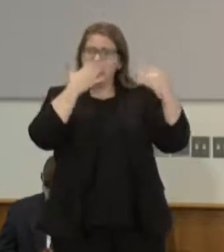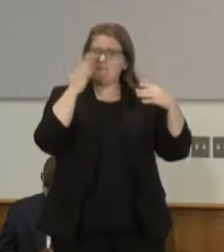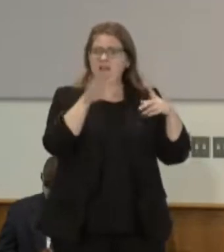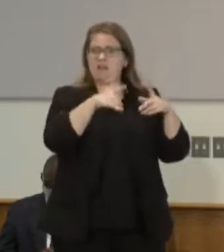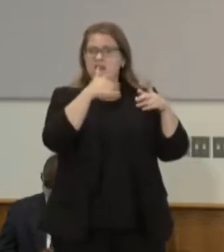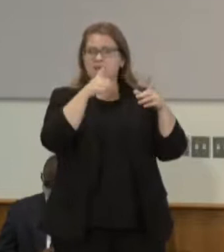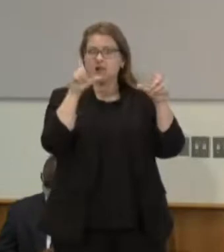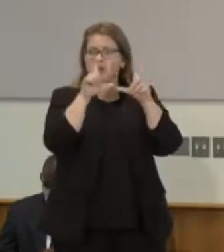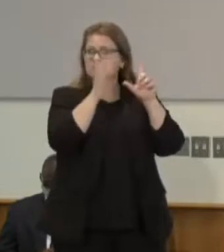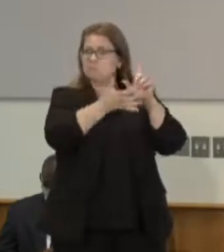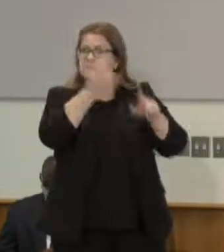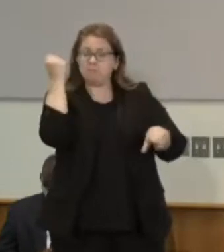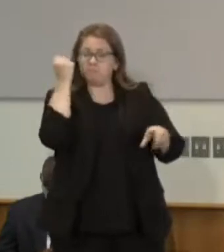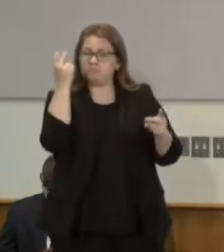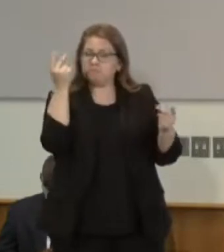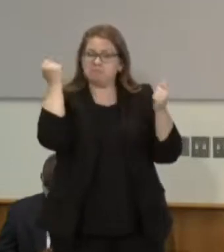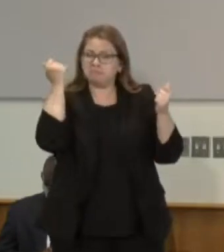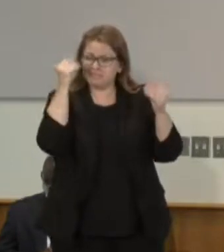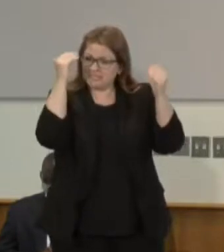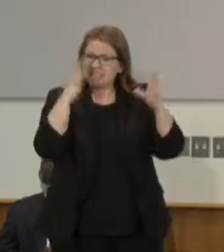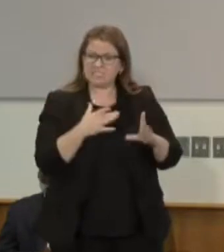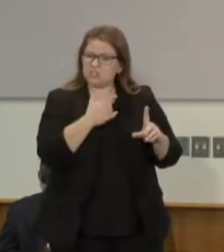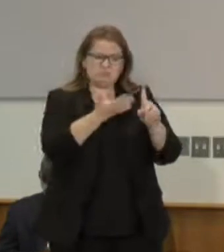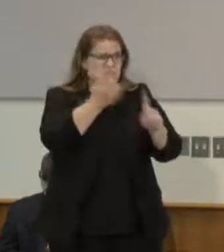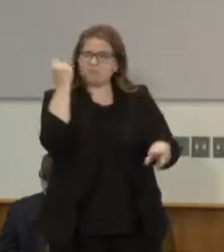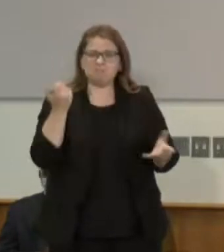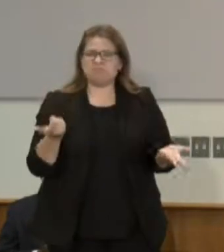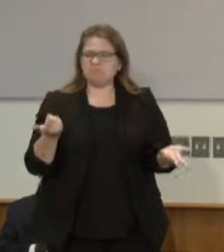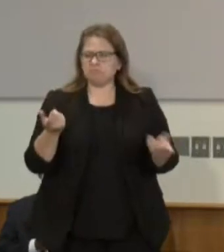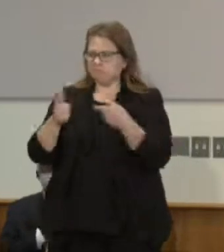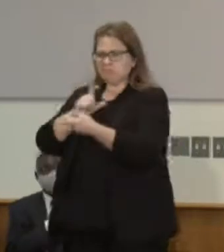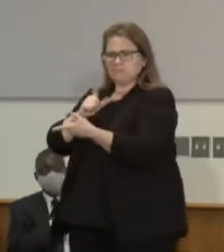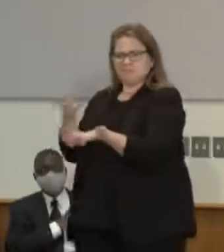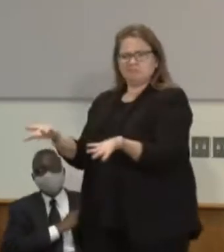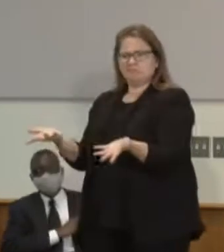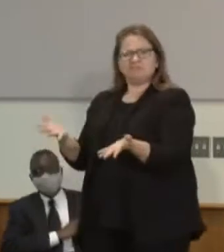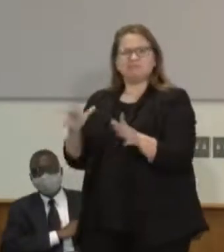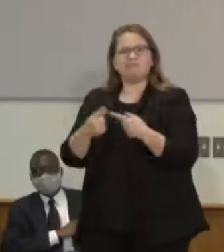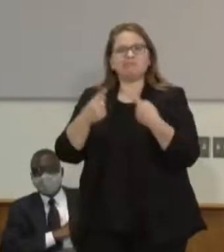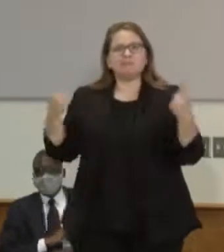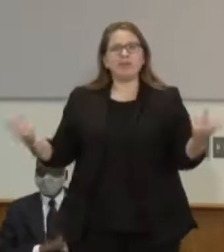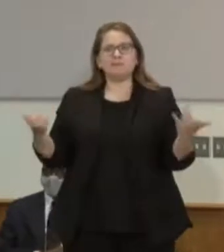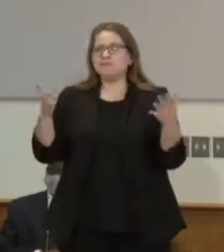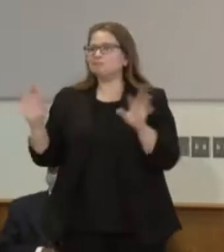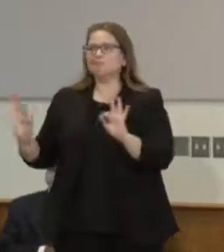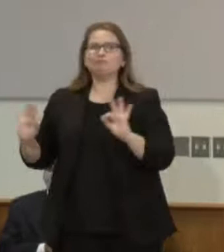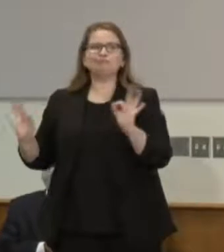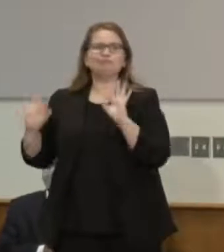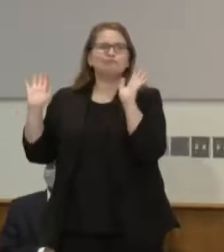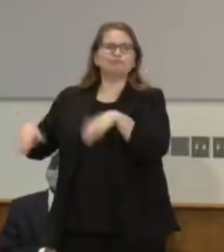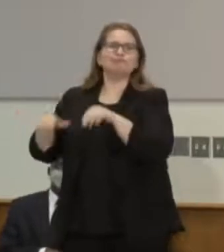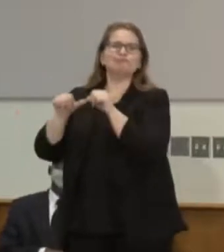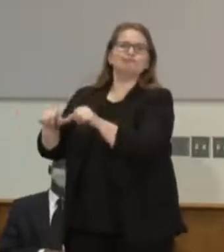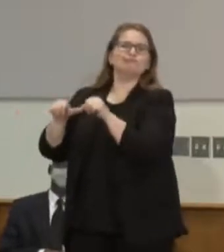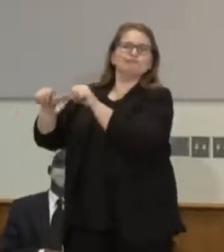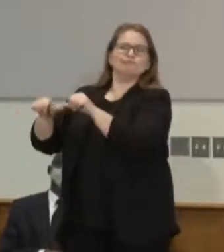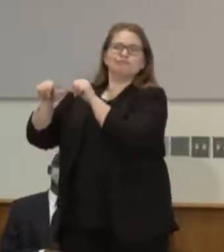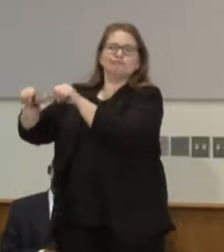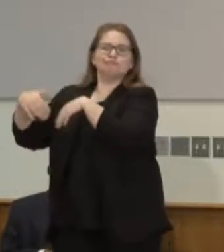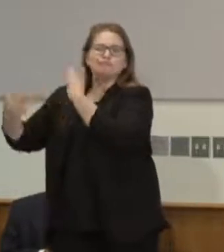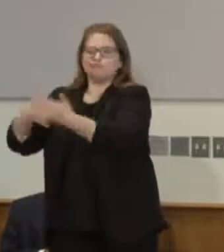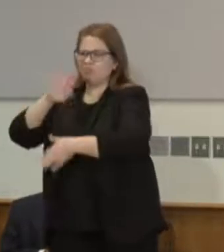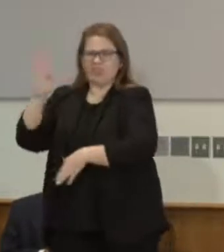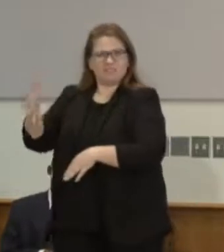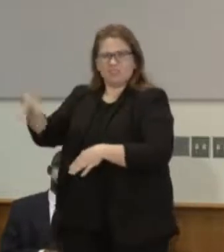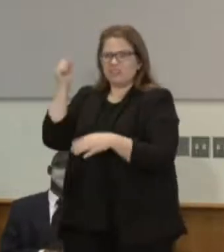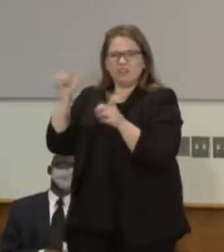you know we have almost the opposite here this is not a slam on our law enforcement I have family who law enforcement you